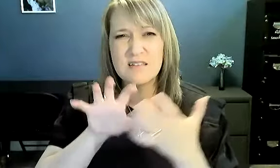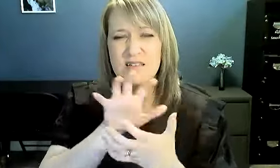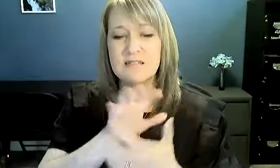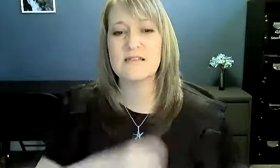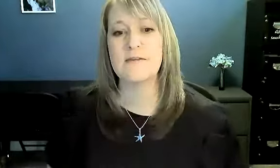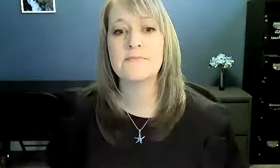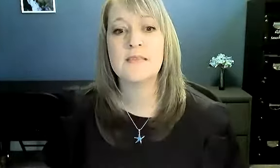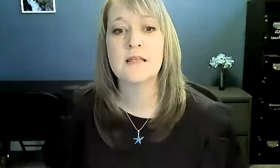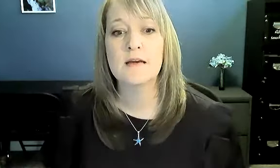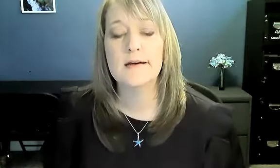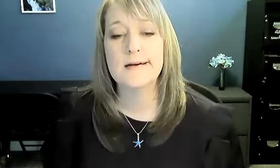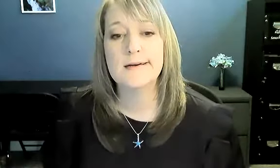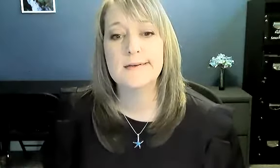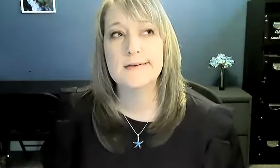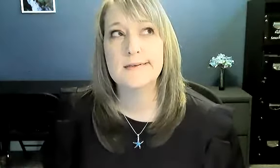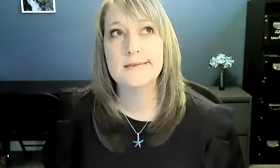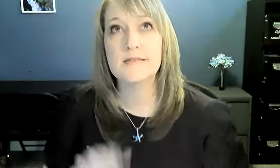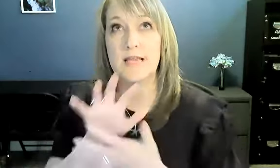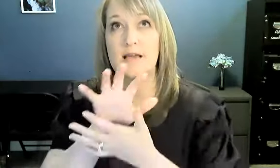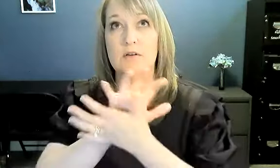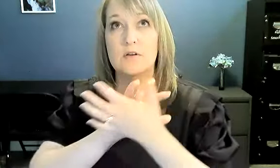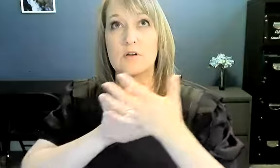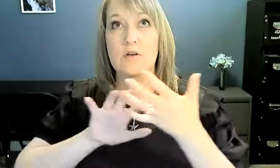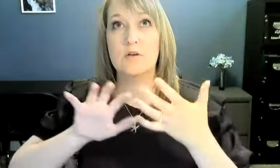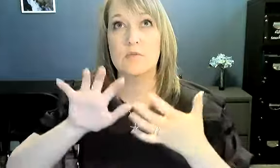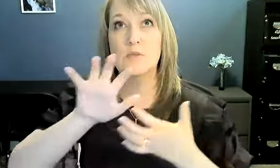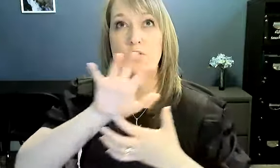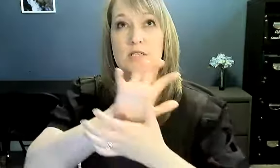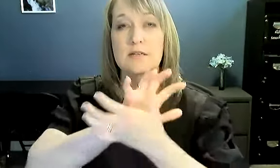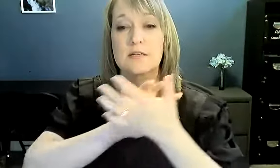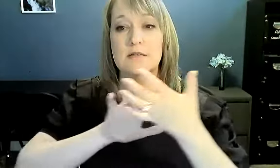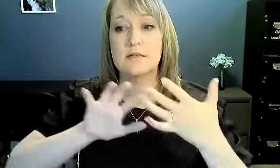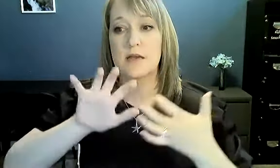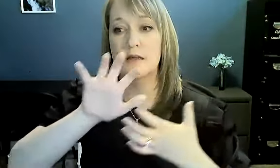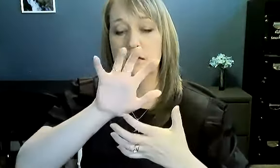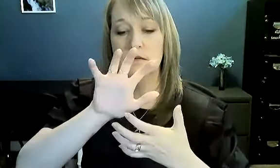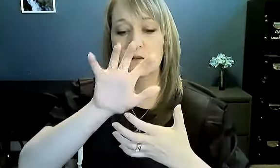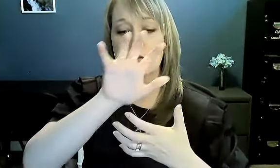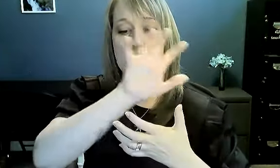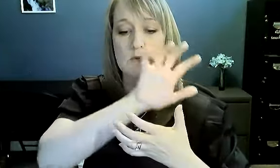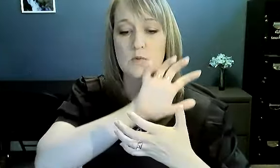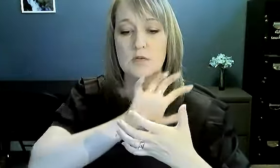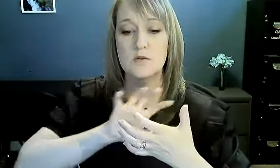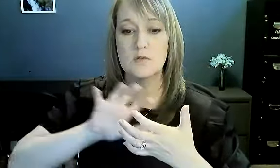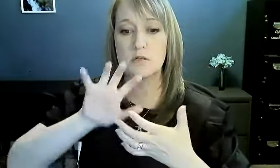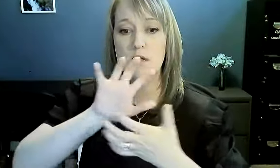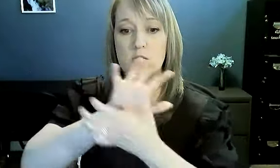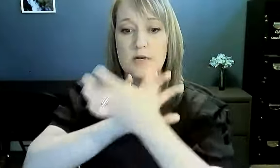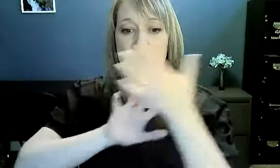Okay. So yeah, your motion is kind of, one goes clockwise, one